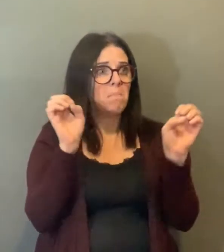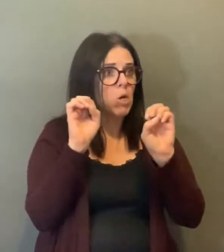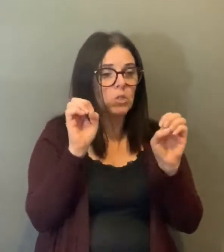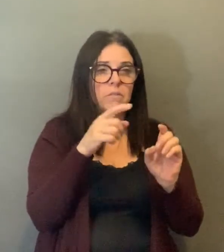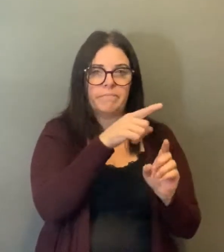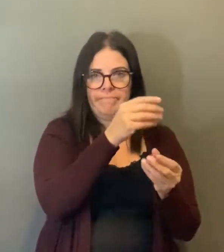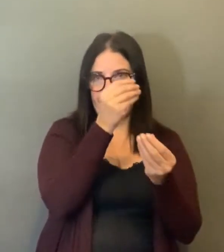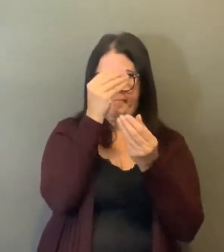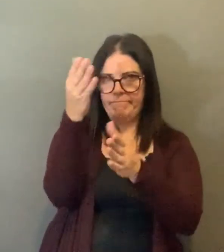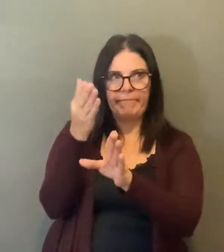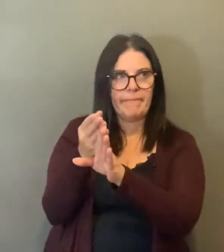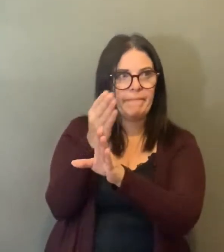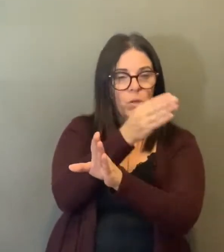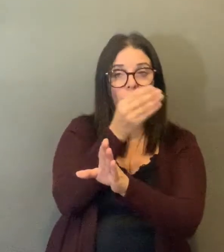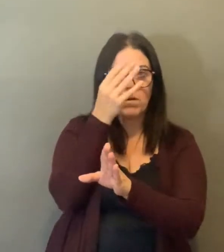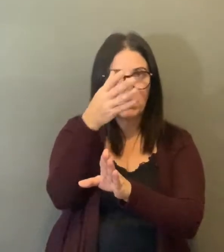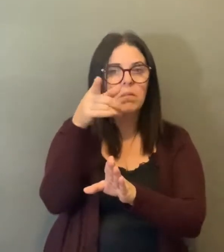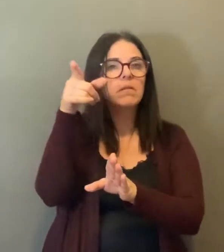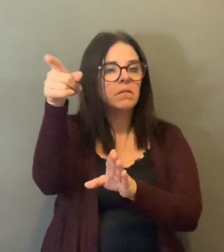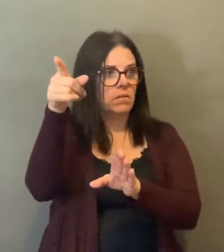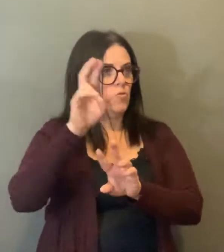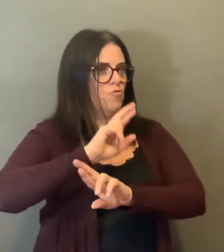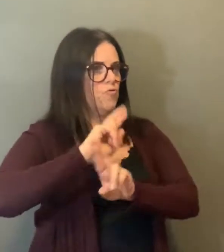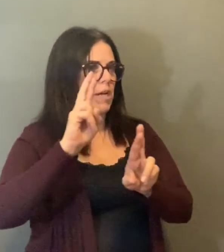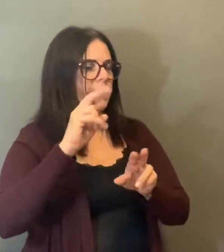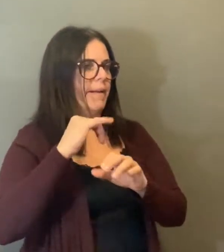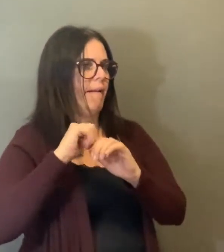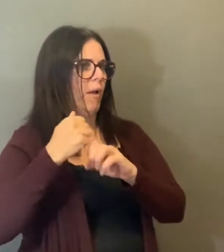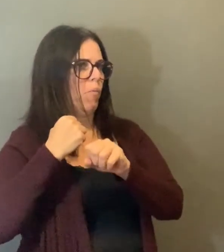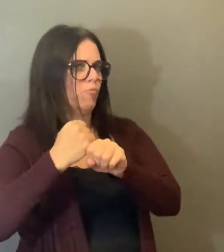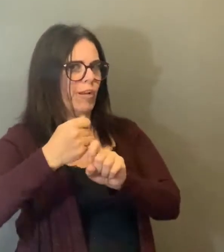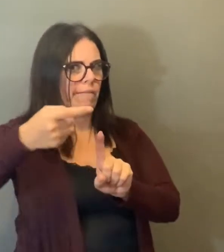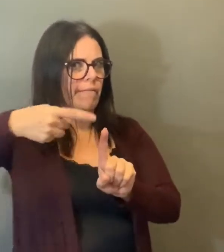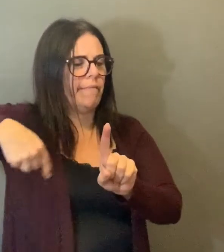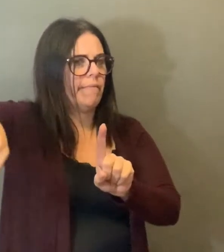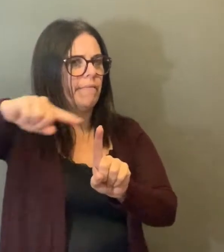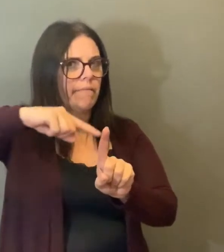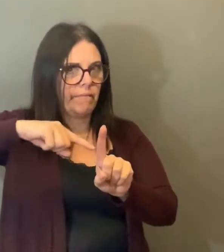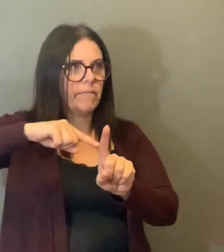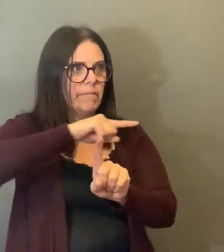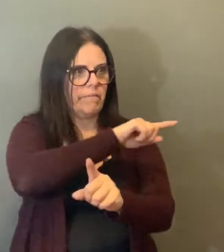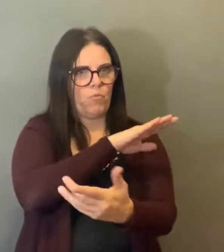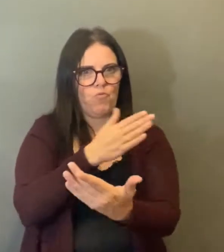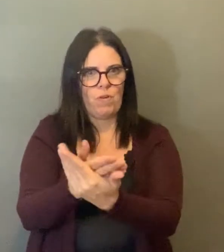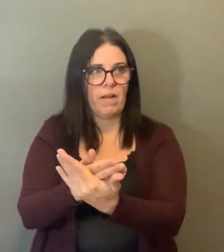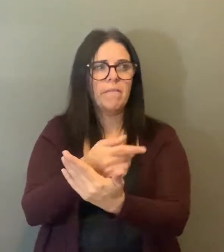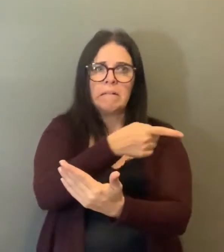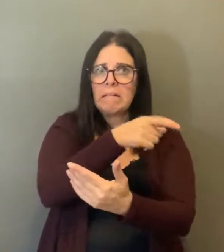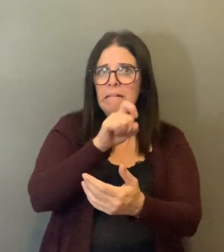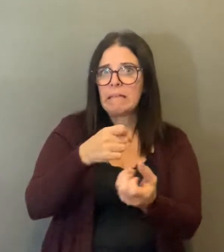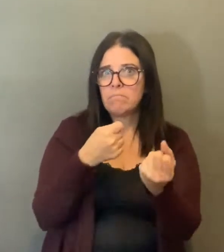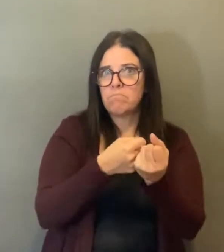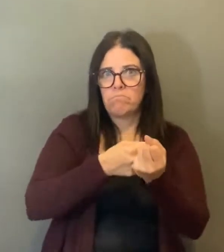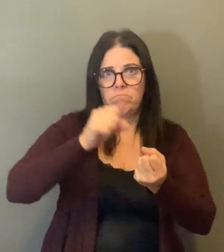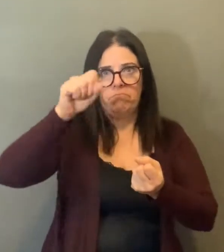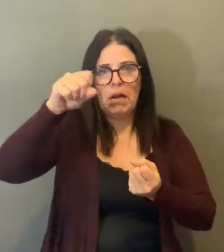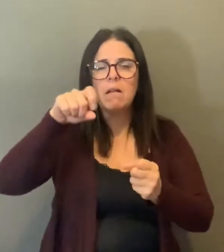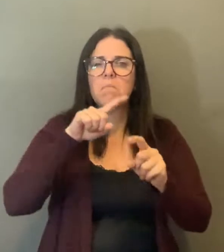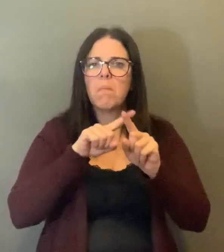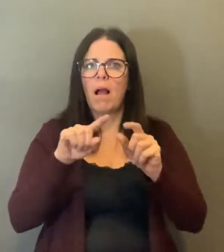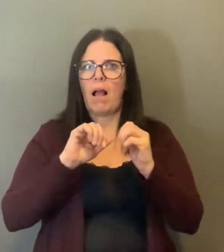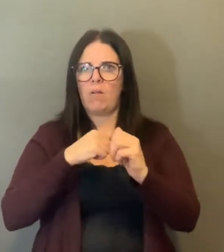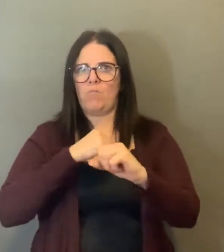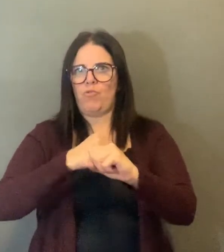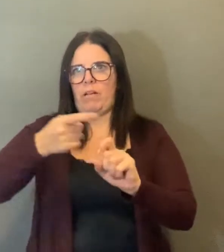let us know, you need to help let your healthcare provider know that you are positive for COVID. And so that appropriate arrangements can be